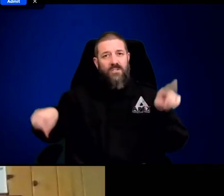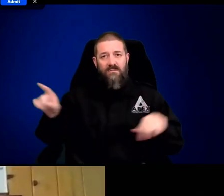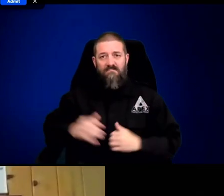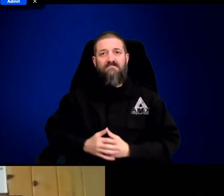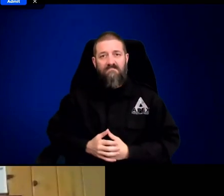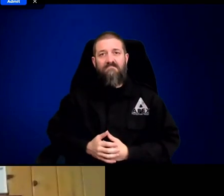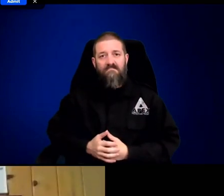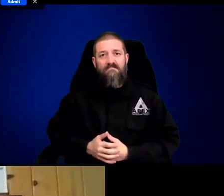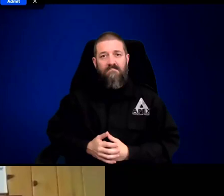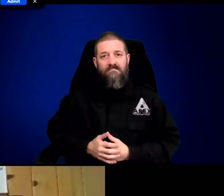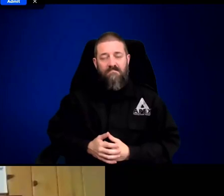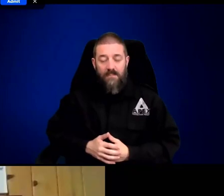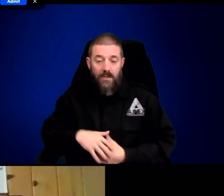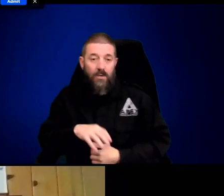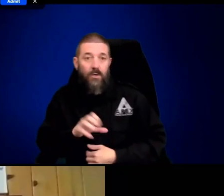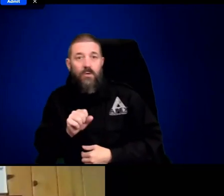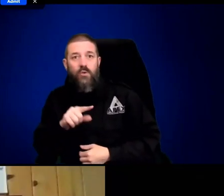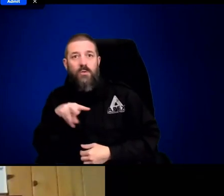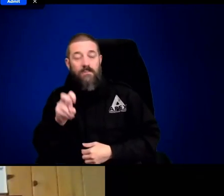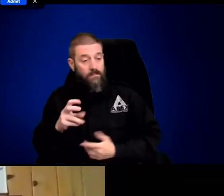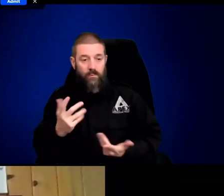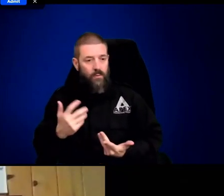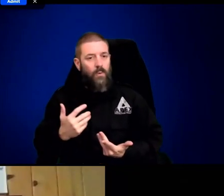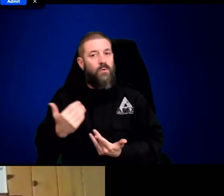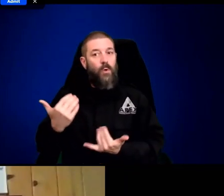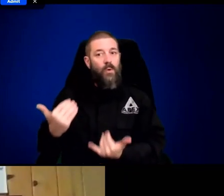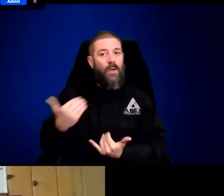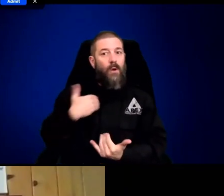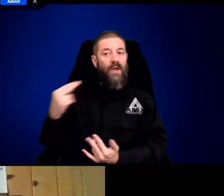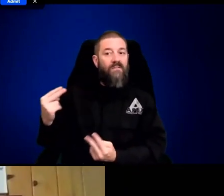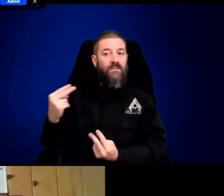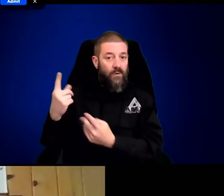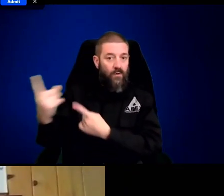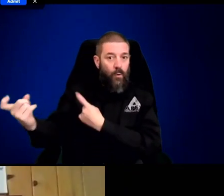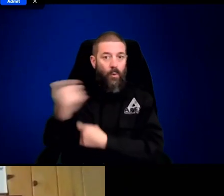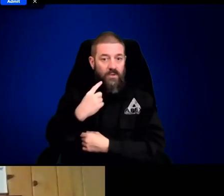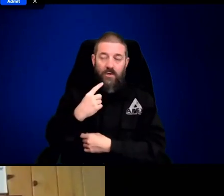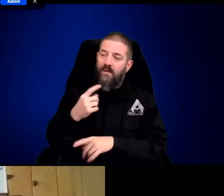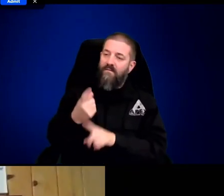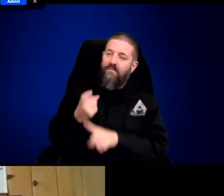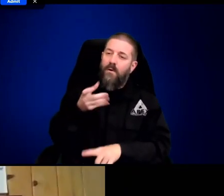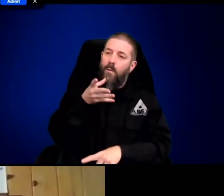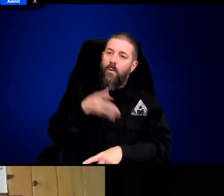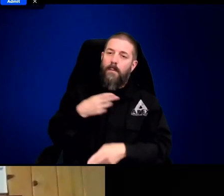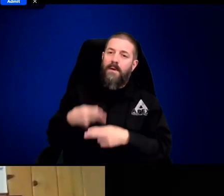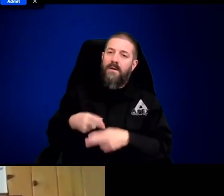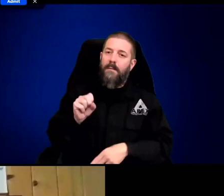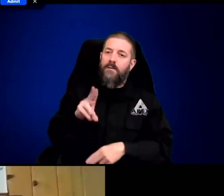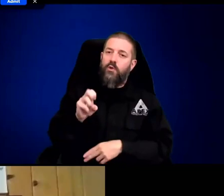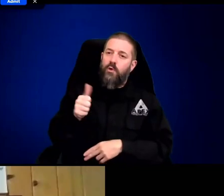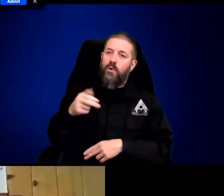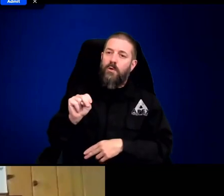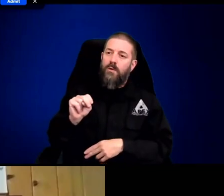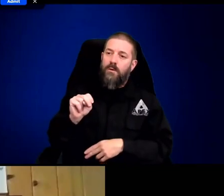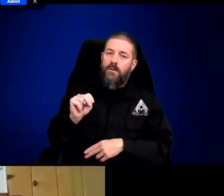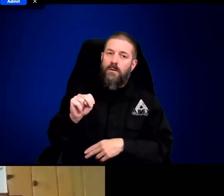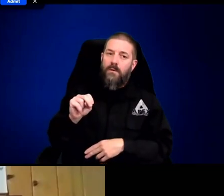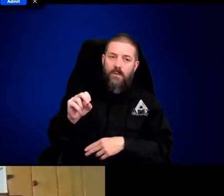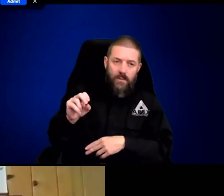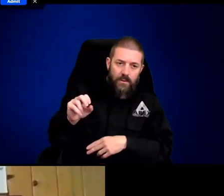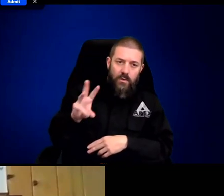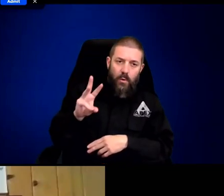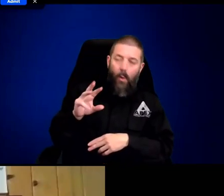back to a more normal size. So there's a lot of variation. Yeah. So we have some questions from viewers.